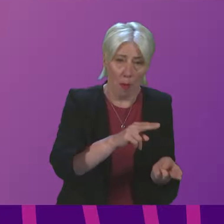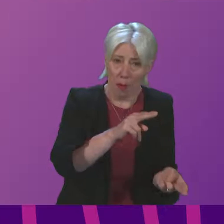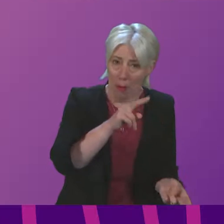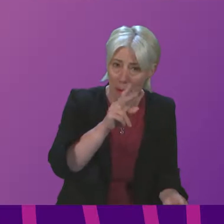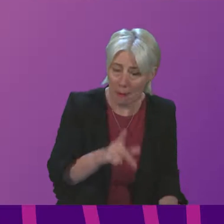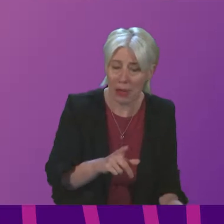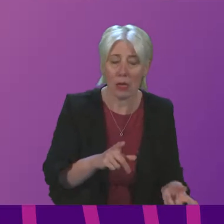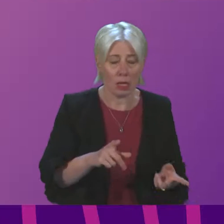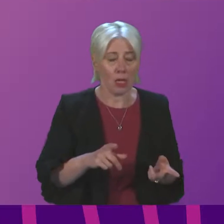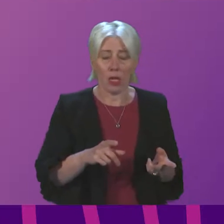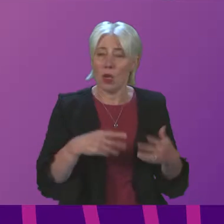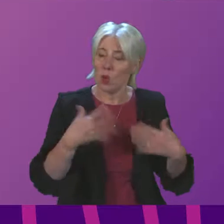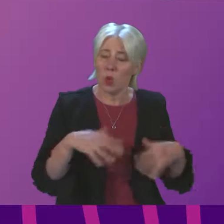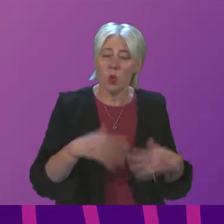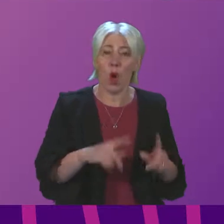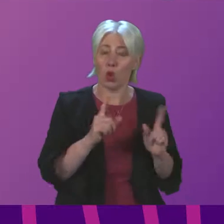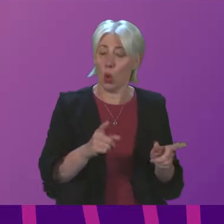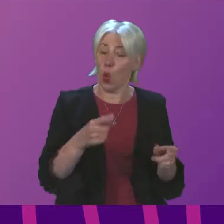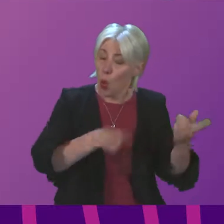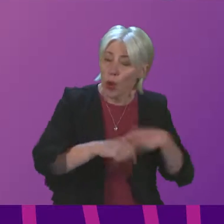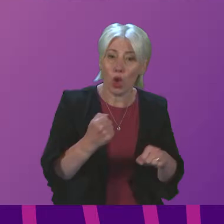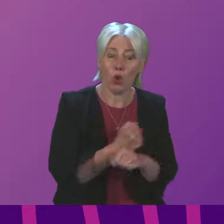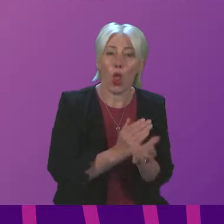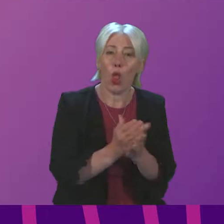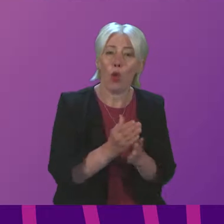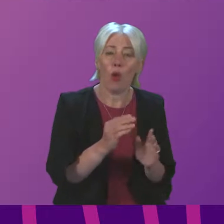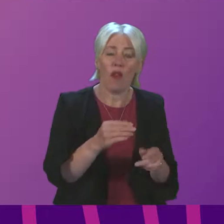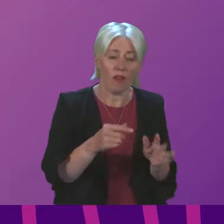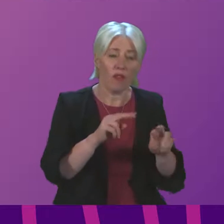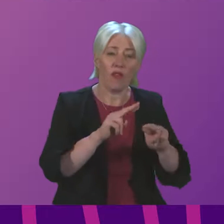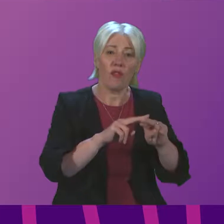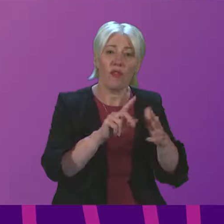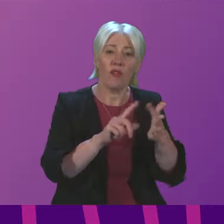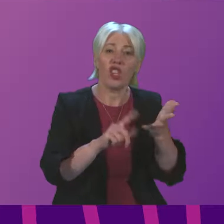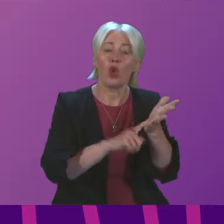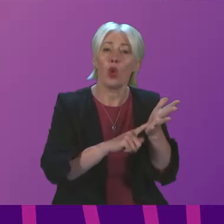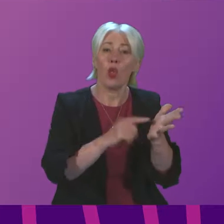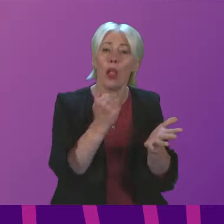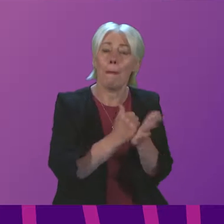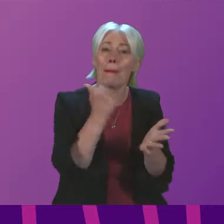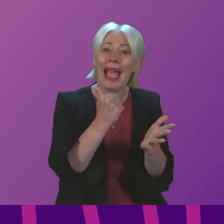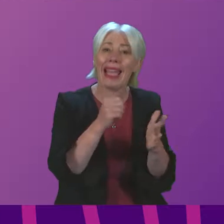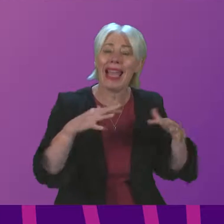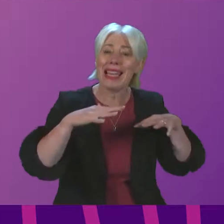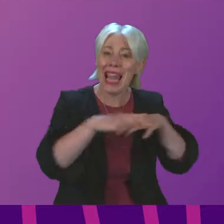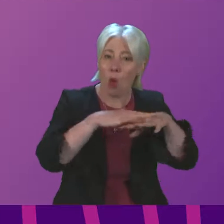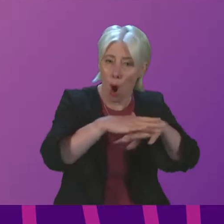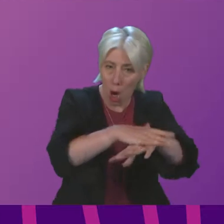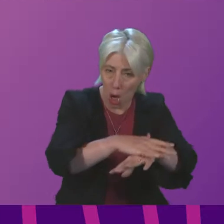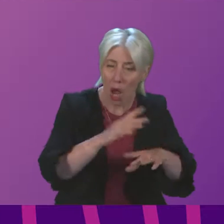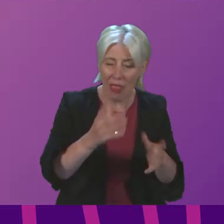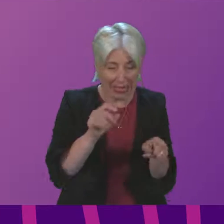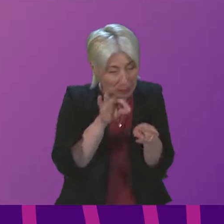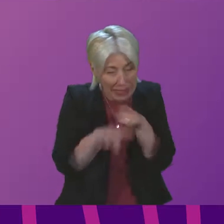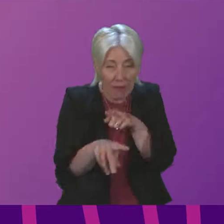increase in escalating fuel prices. And we are doing that through the Fuel Bank Network, which is a specific fund and a specific organisation that works